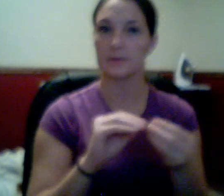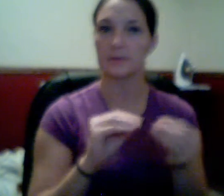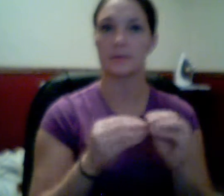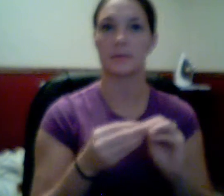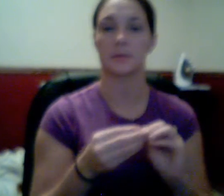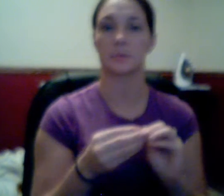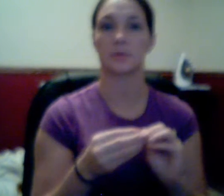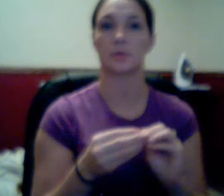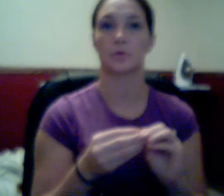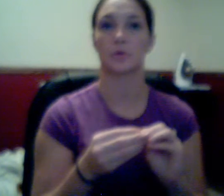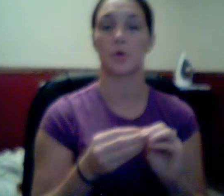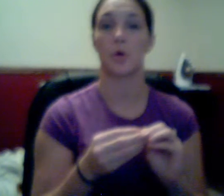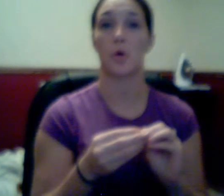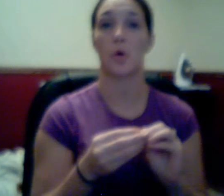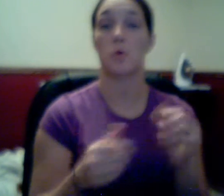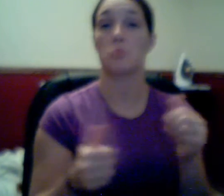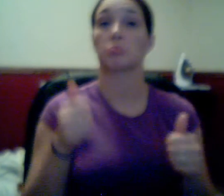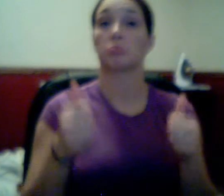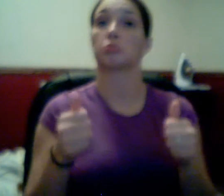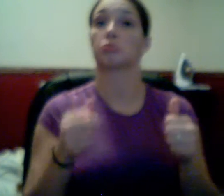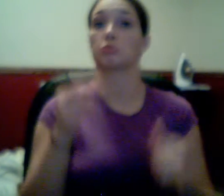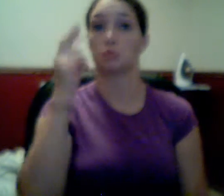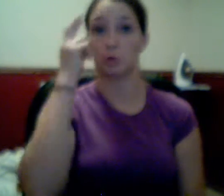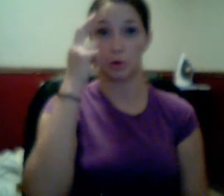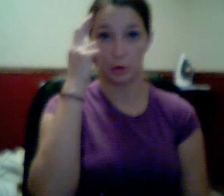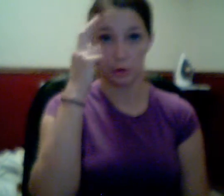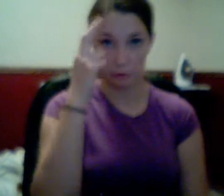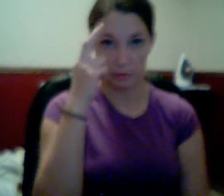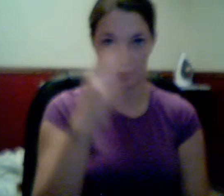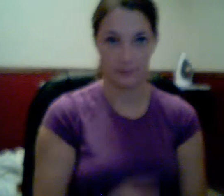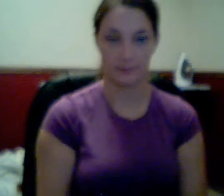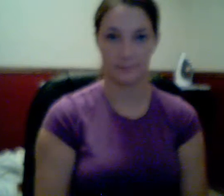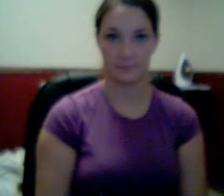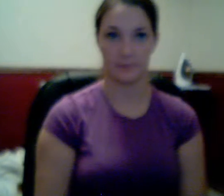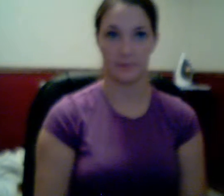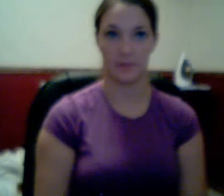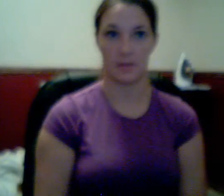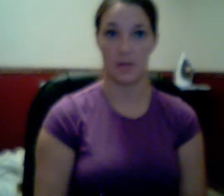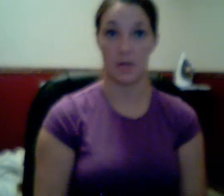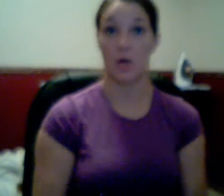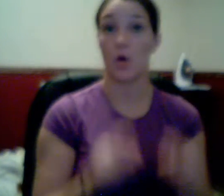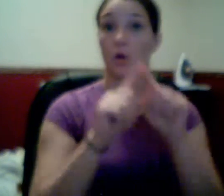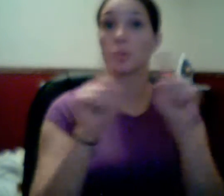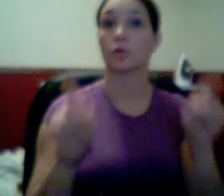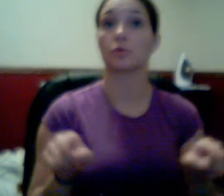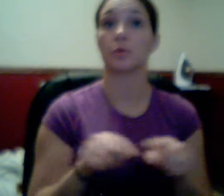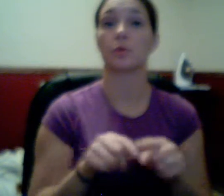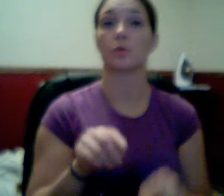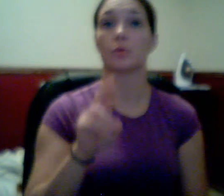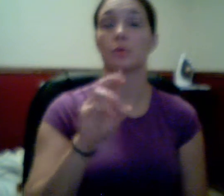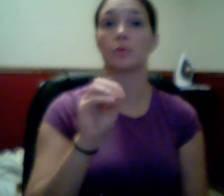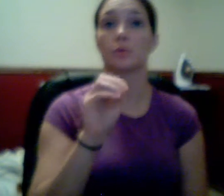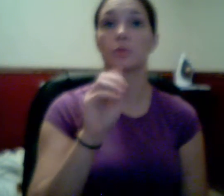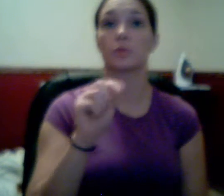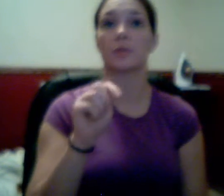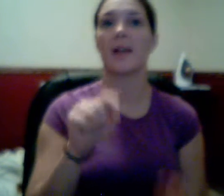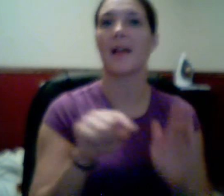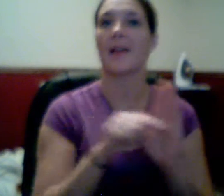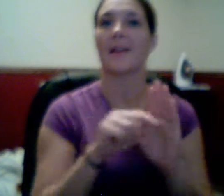these are real? And, well, you can be able to identify, oh, if I see a square root of a negative number, that name is on the inside, I